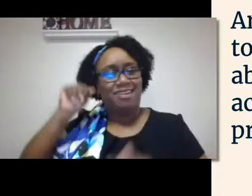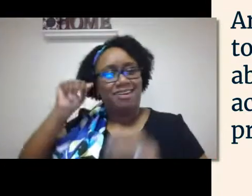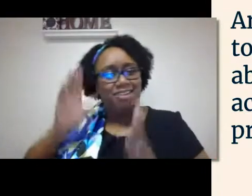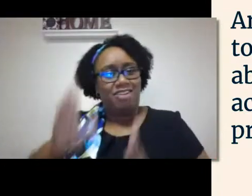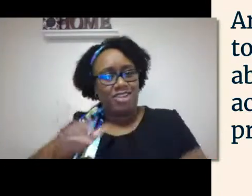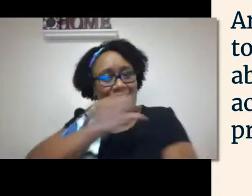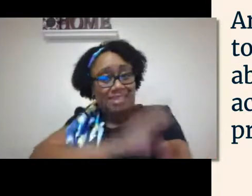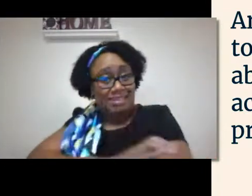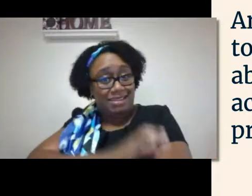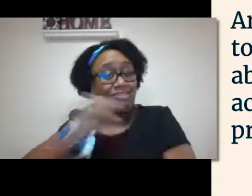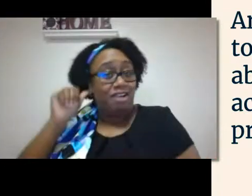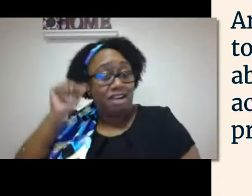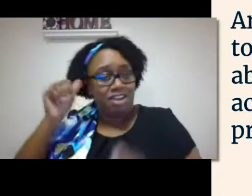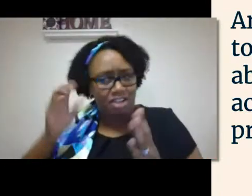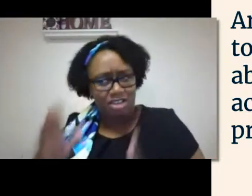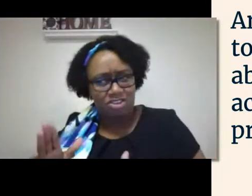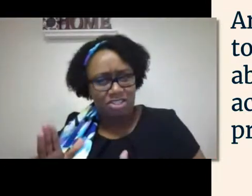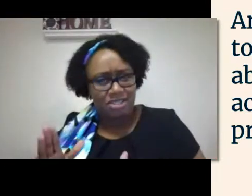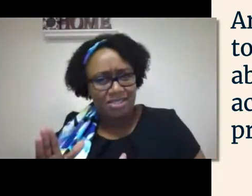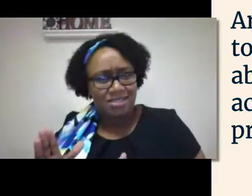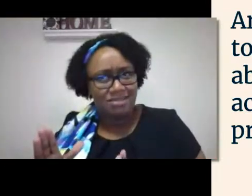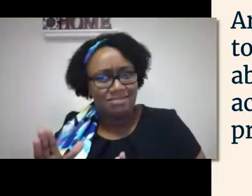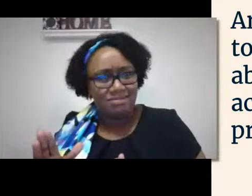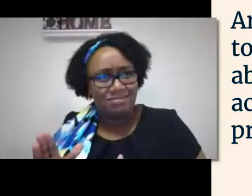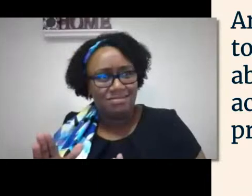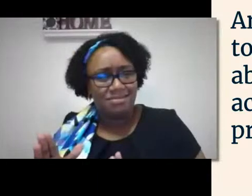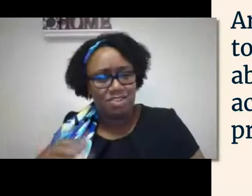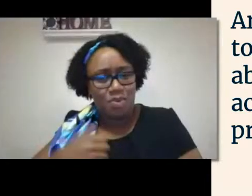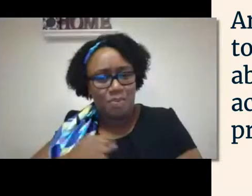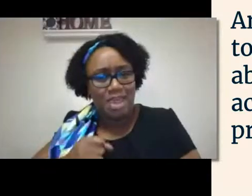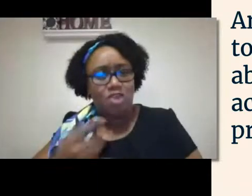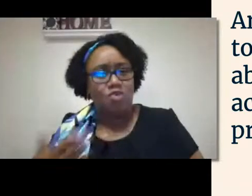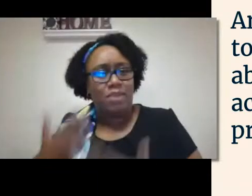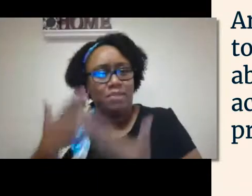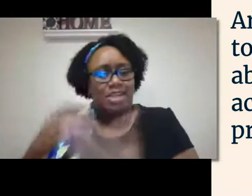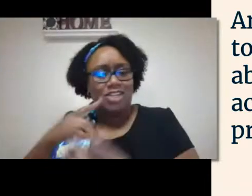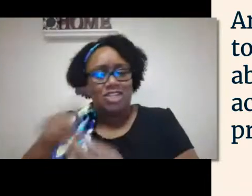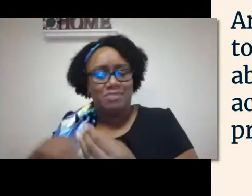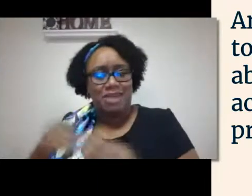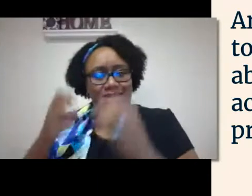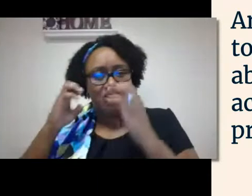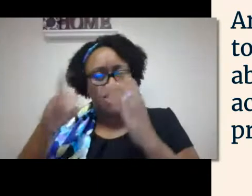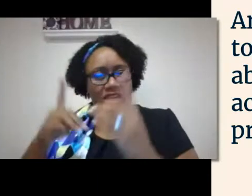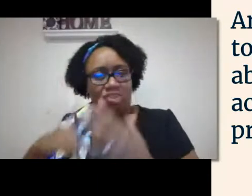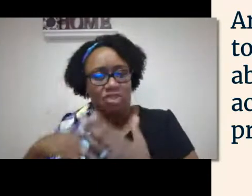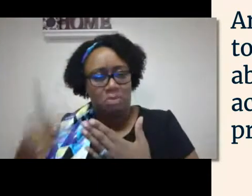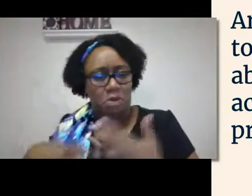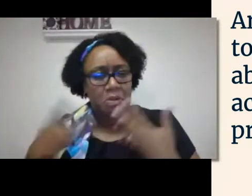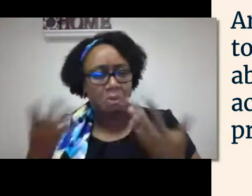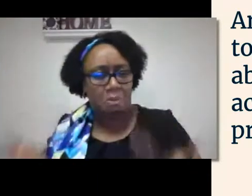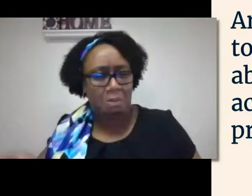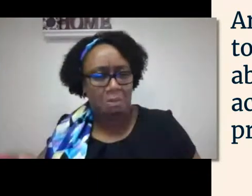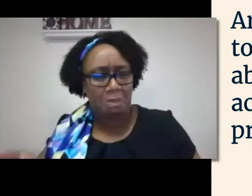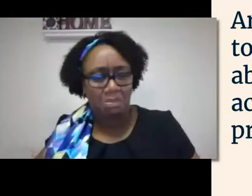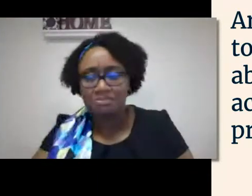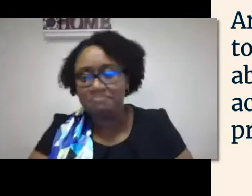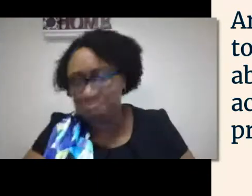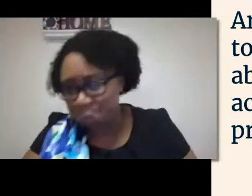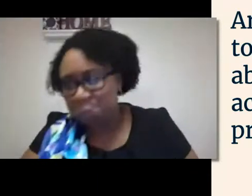placement. So if you don't do that from a doctor, why would you expect that from a clinical